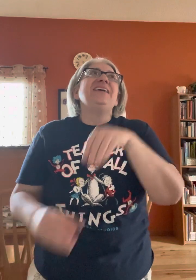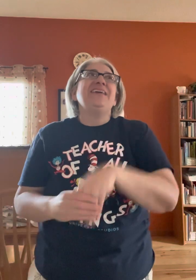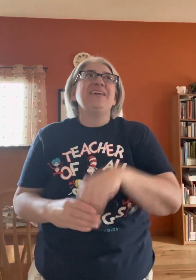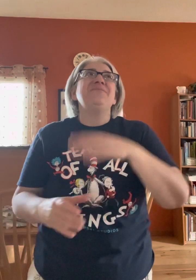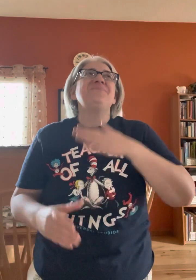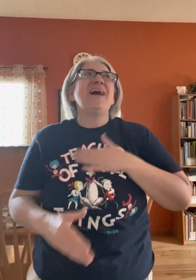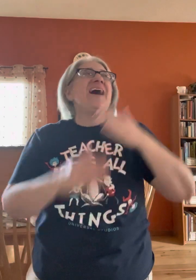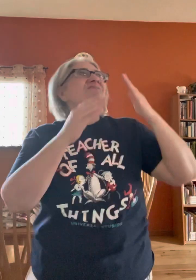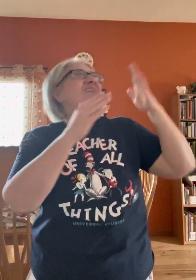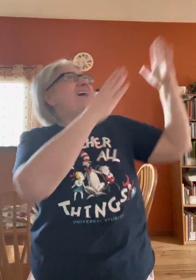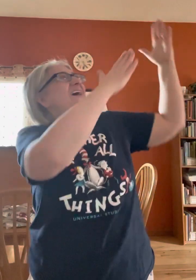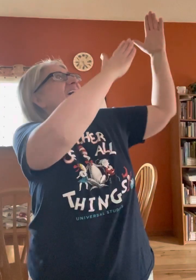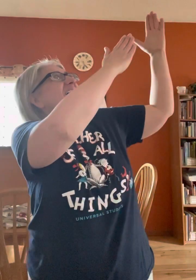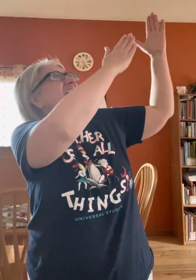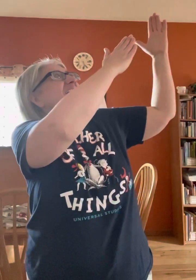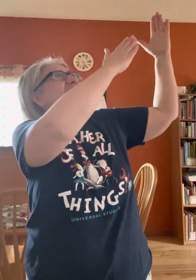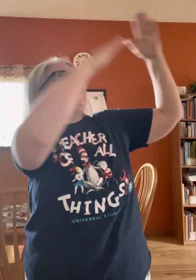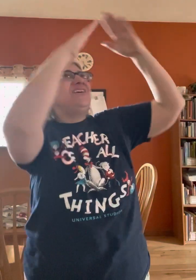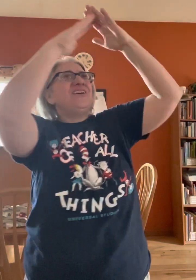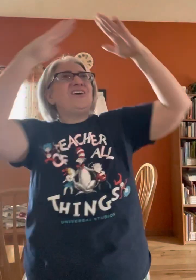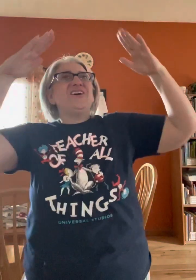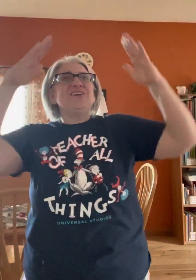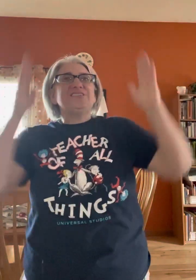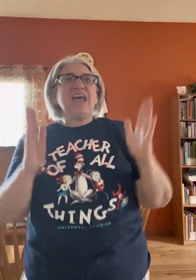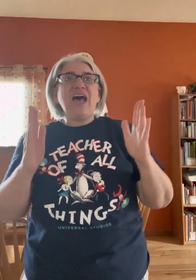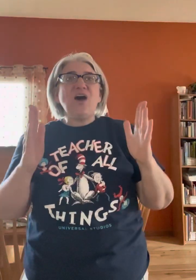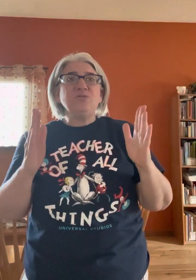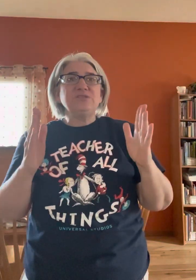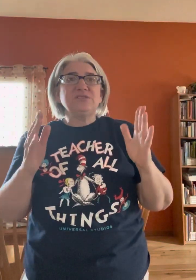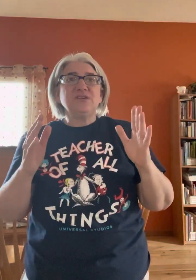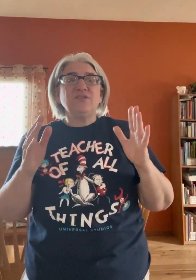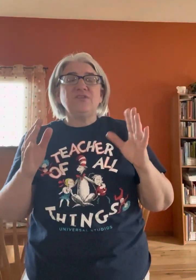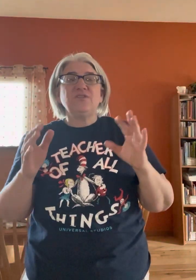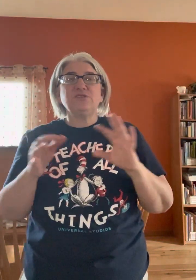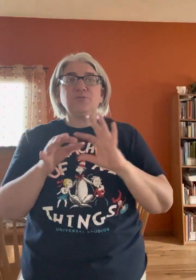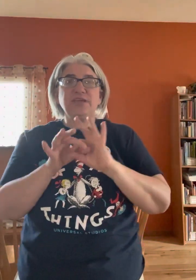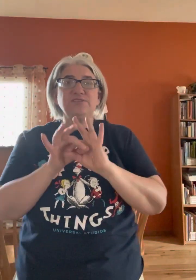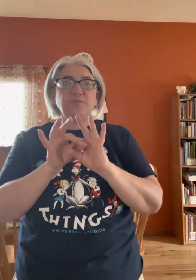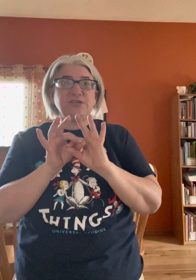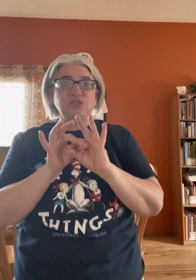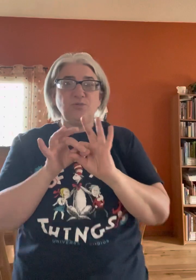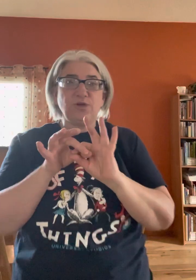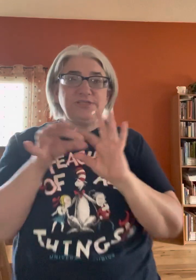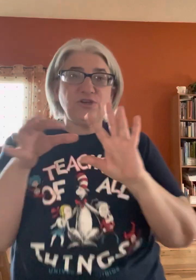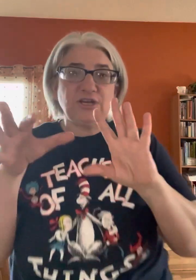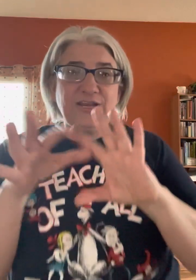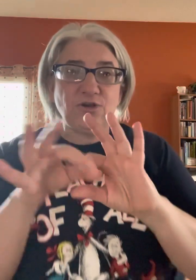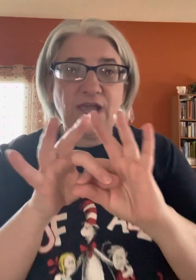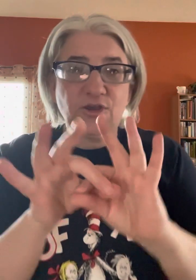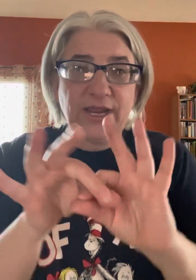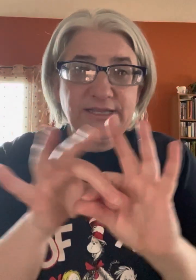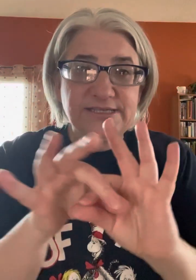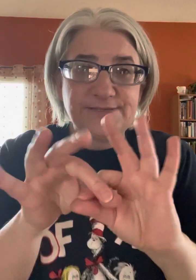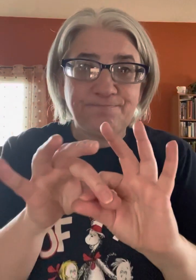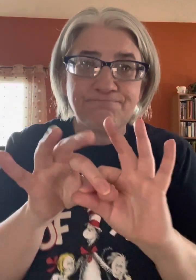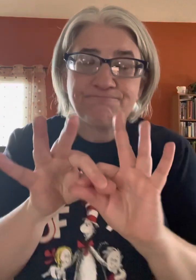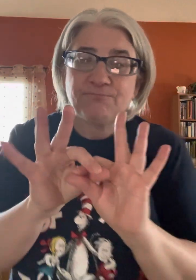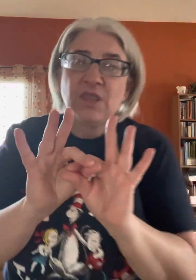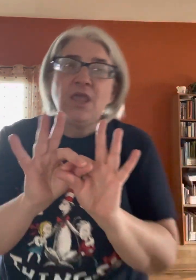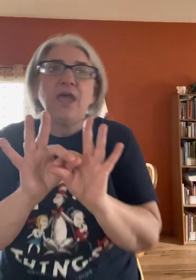In my father's house. There's a place for me. It's super easy. You're going to interlock your hands. And